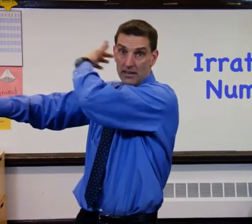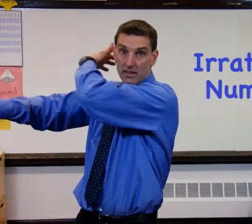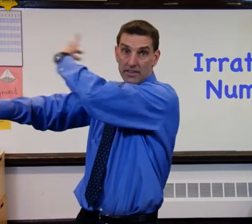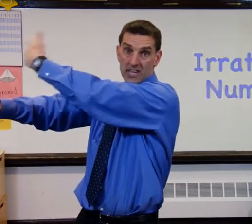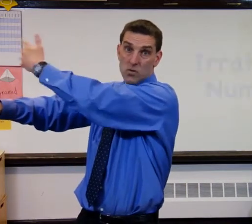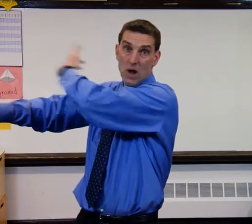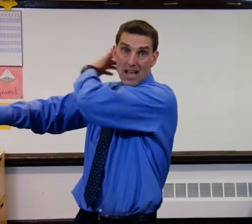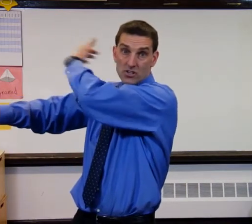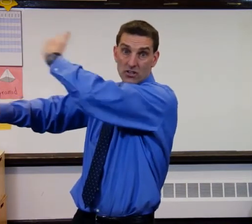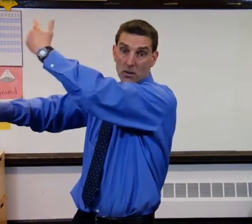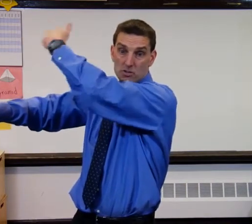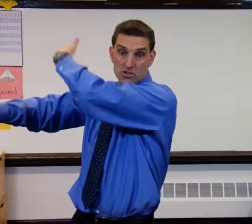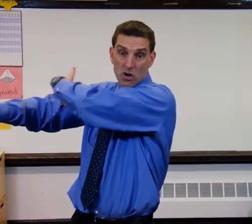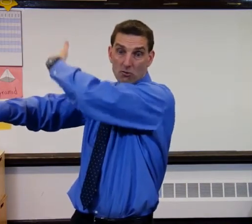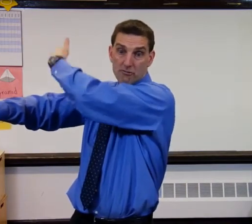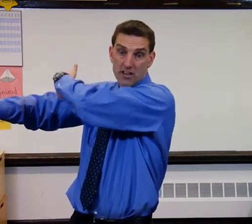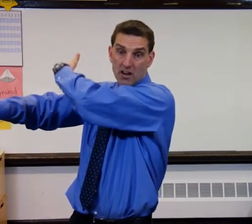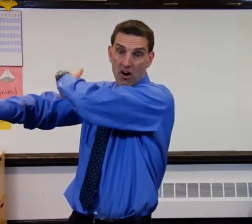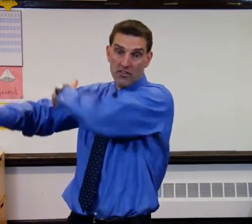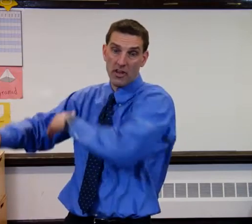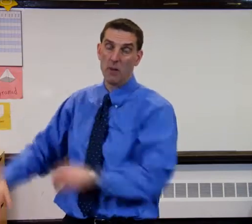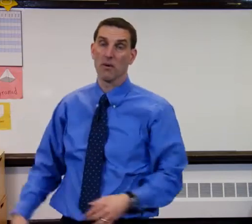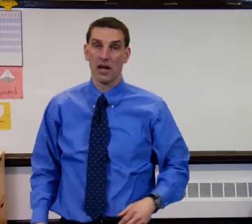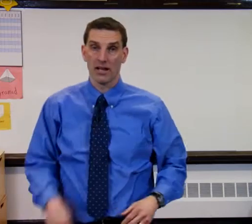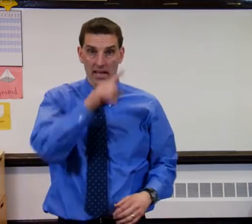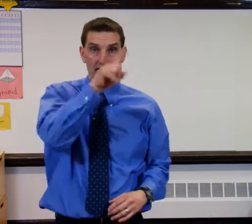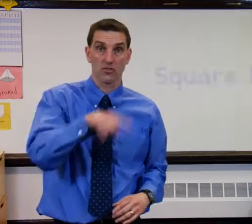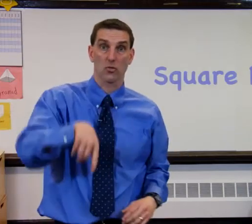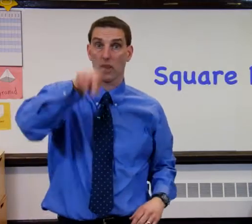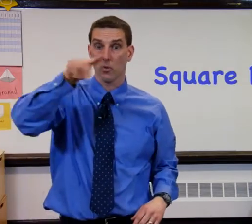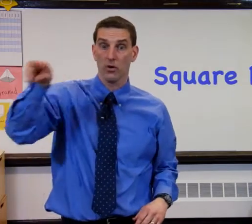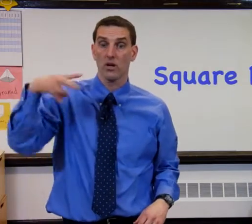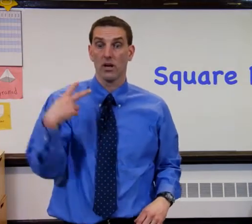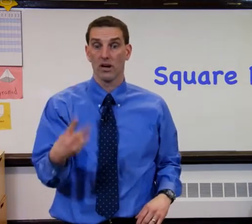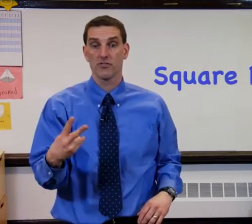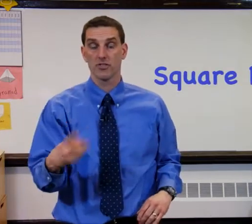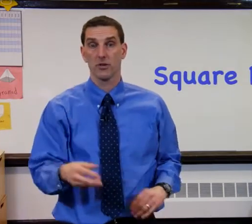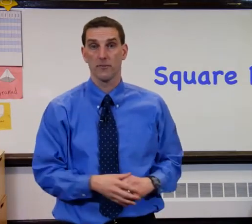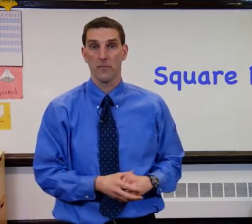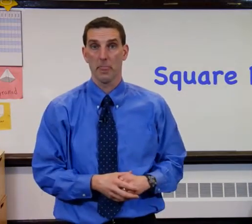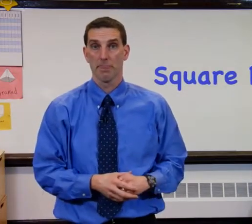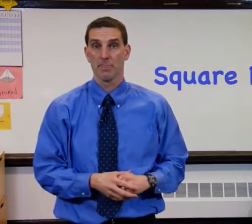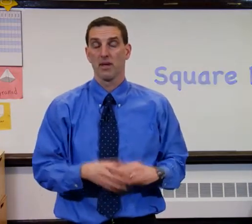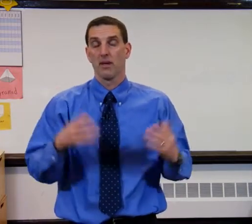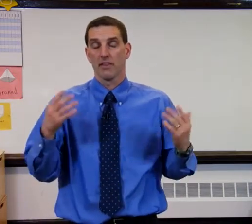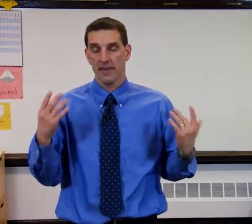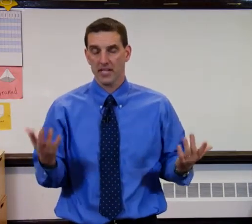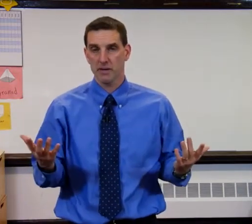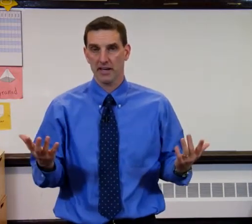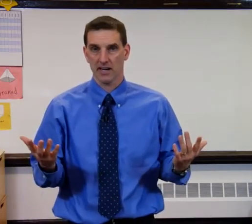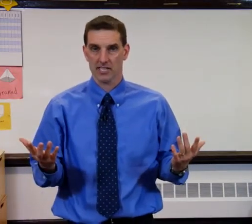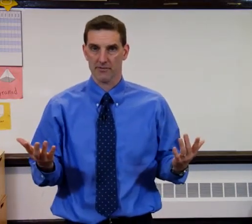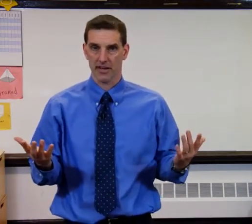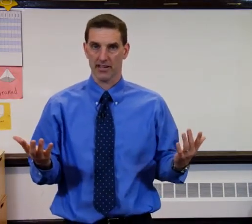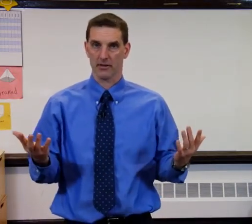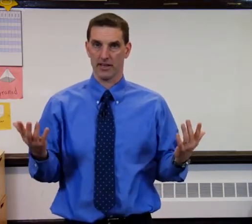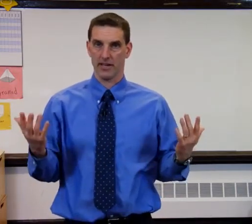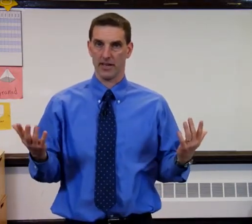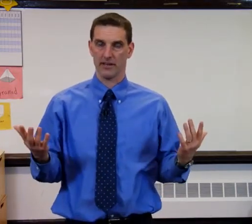The irrational numbers don't fit on the number line, like the square root of 2. The next big concept for 8th grade they need to